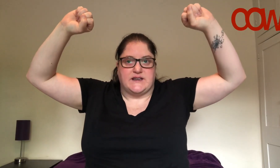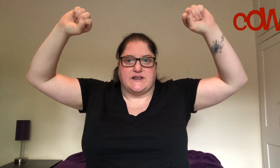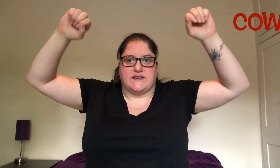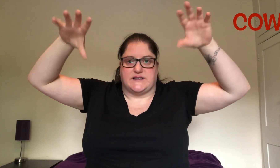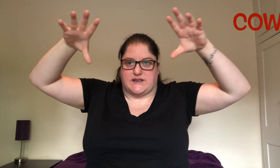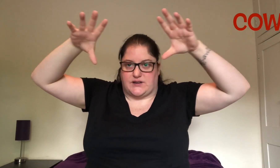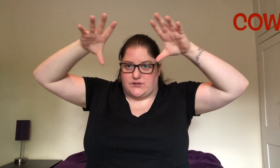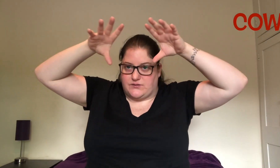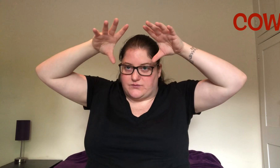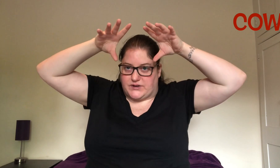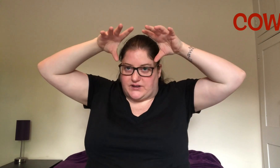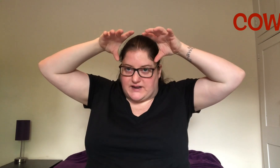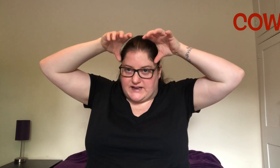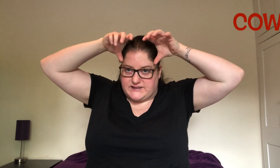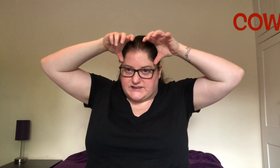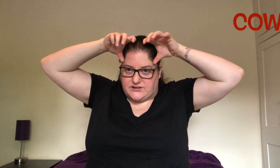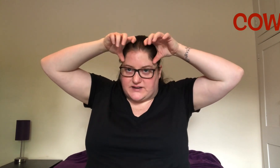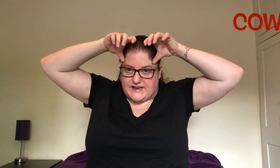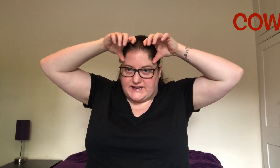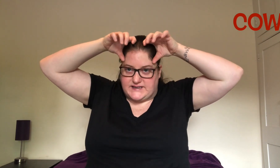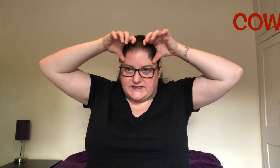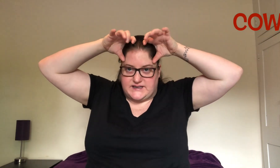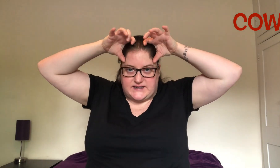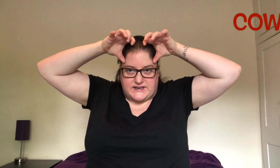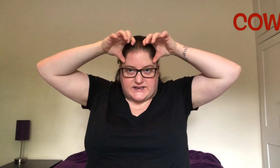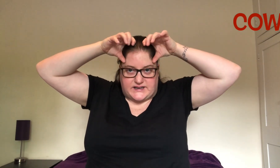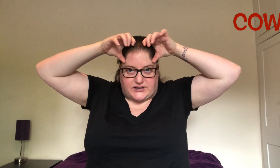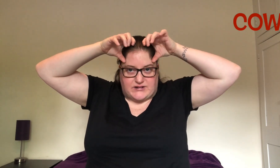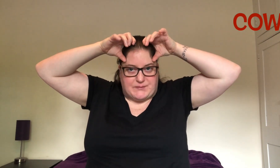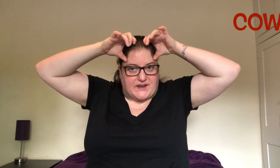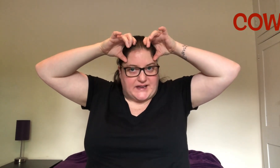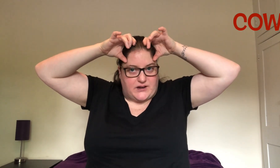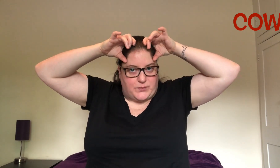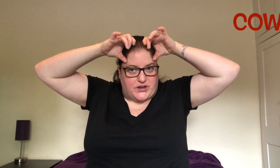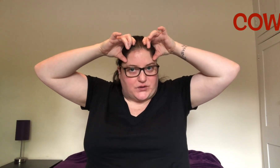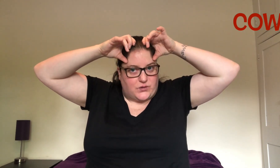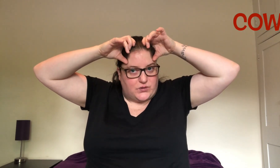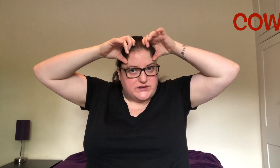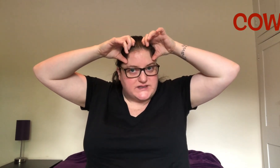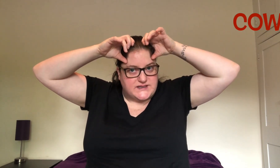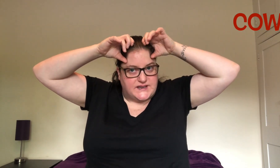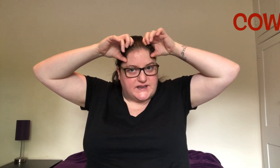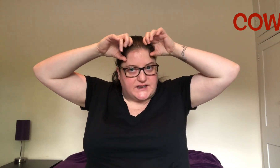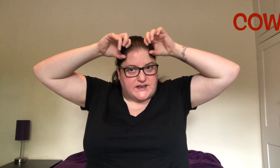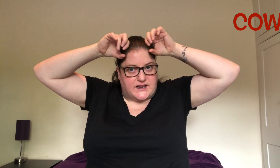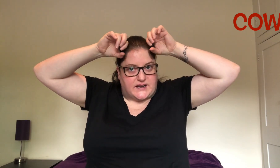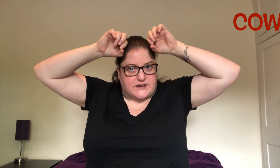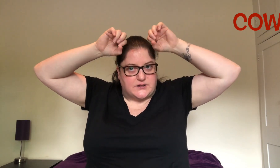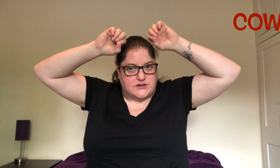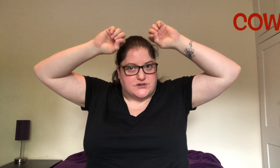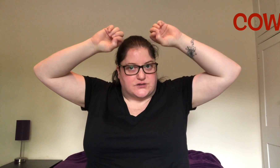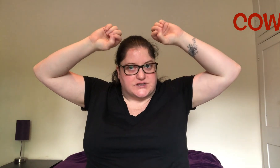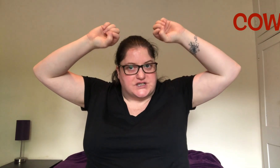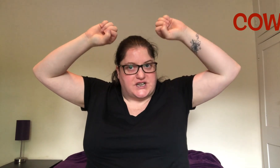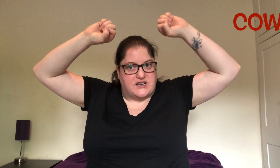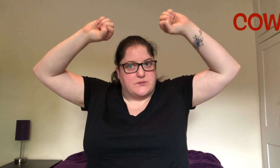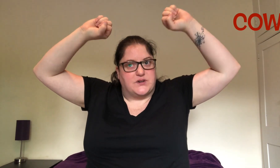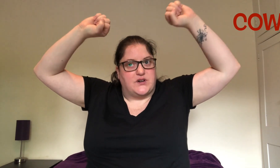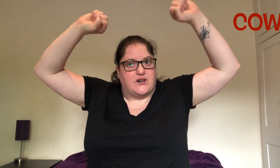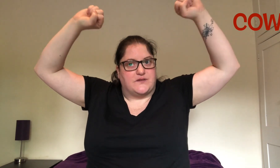So bring your hands to your head and grab the cow by the horns and draw the shape of